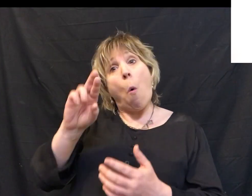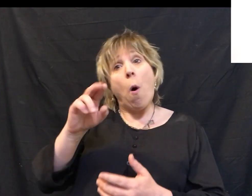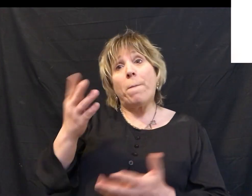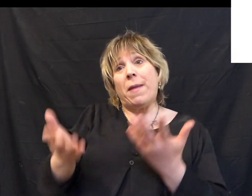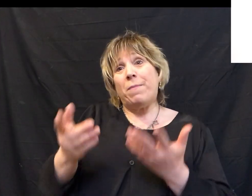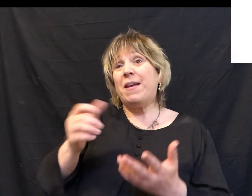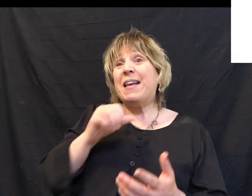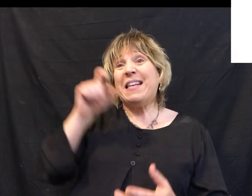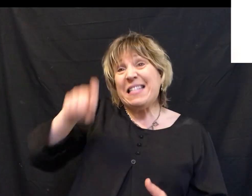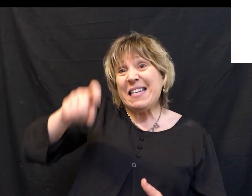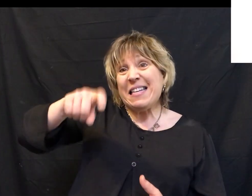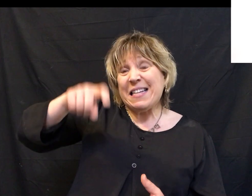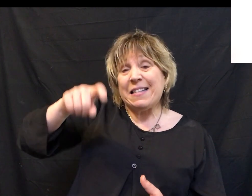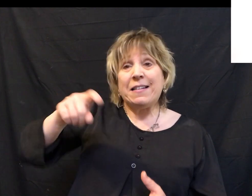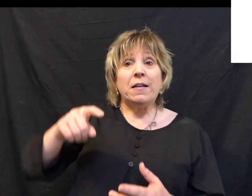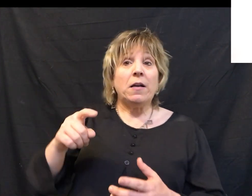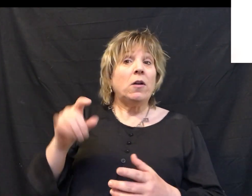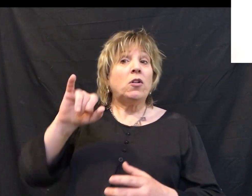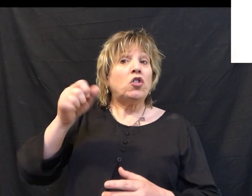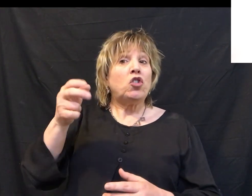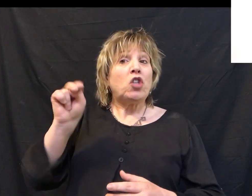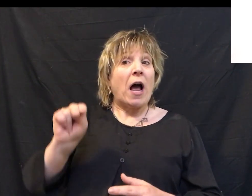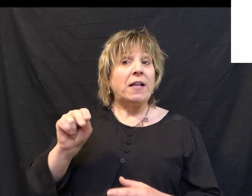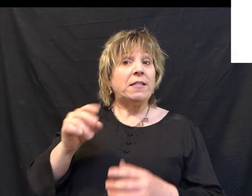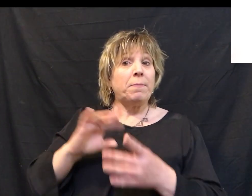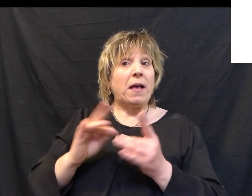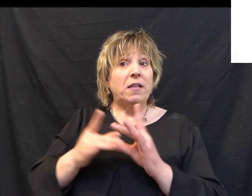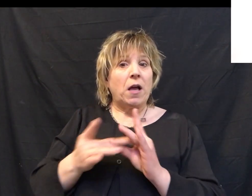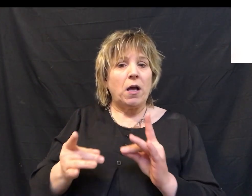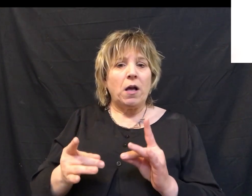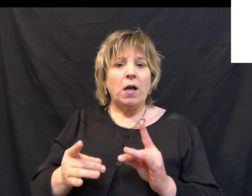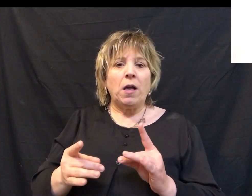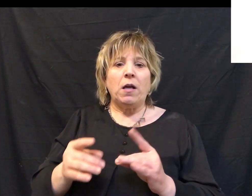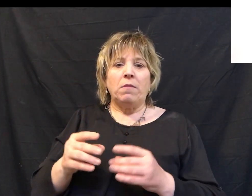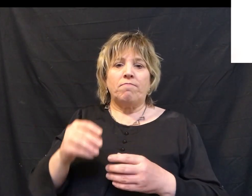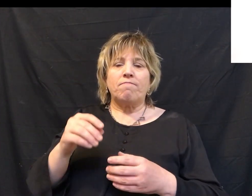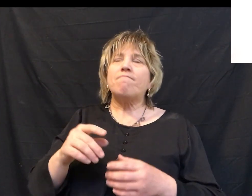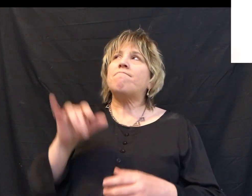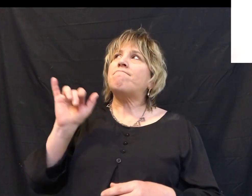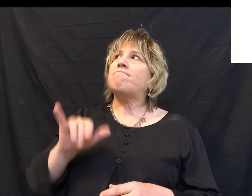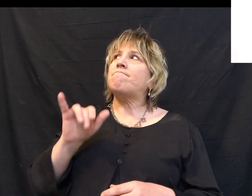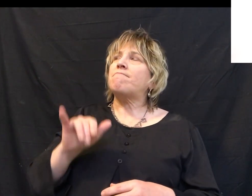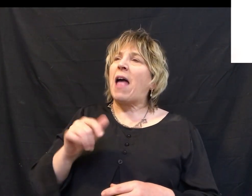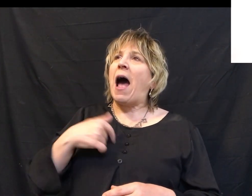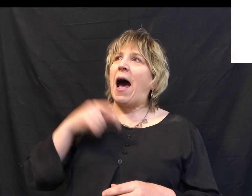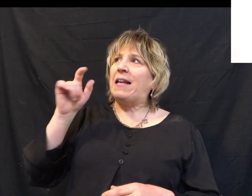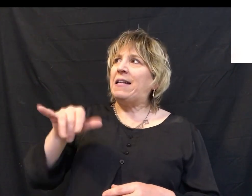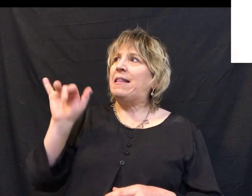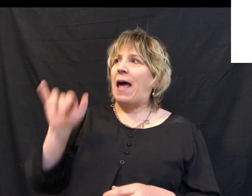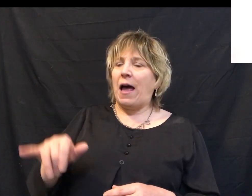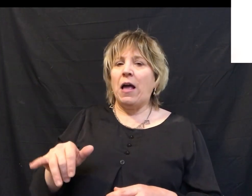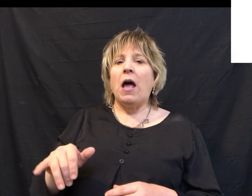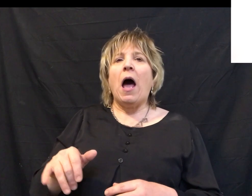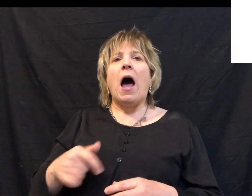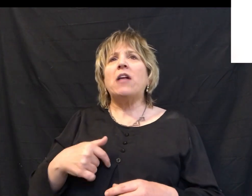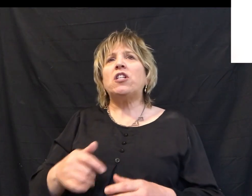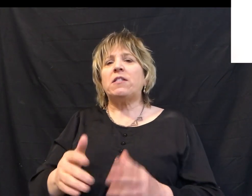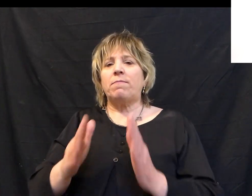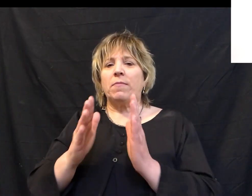that you needed. And if something in John's message today nudged that part of your heart that said, I think this is what I need, then I just ask